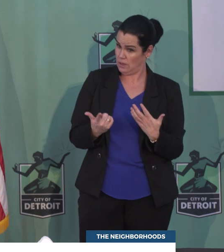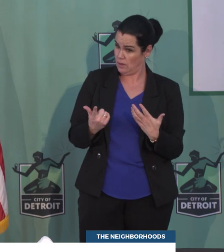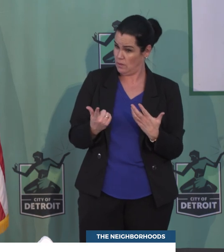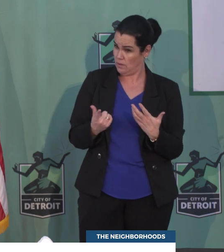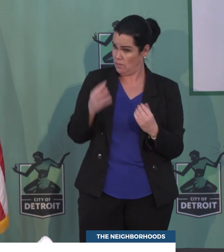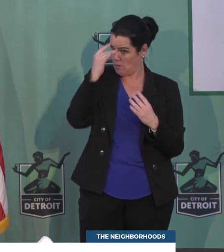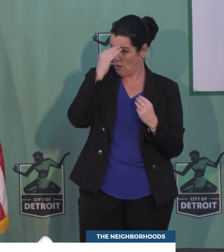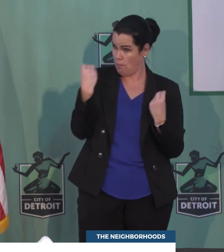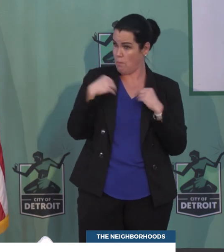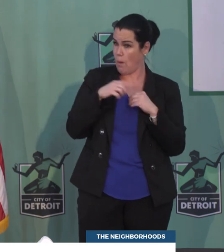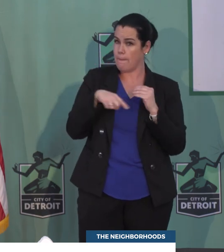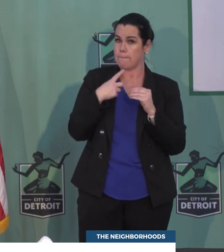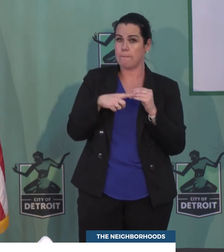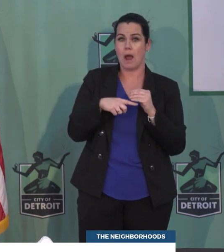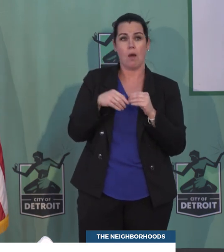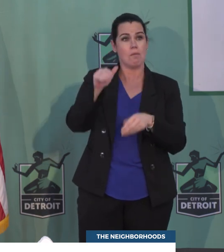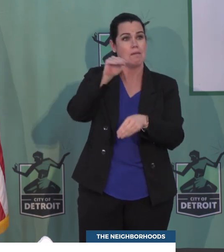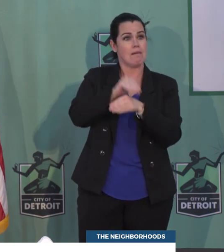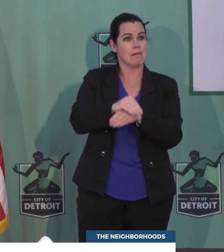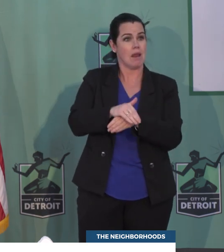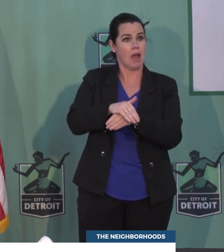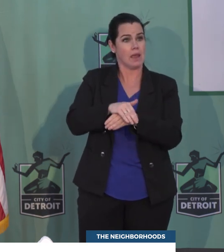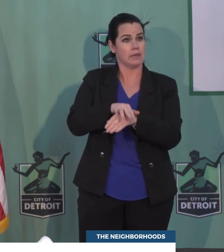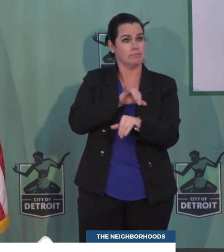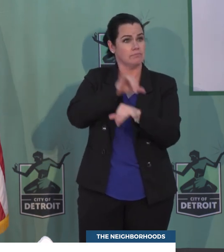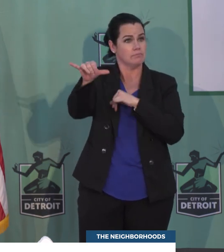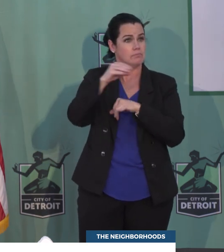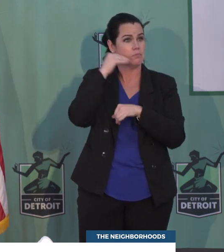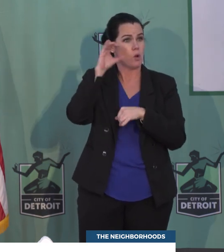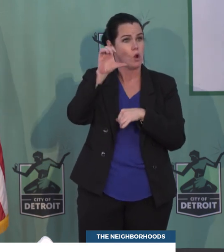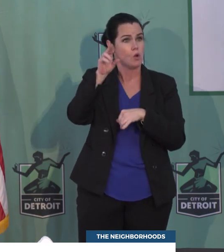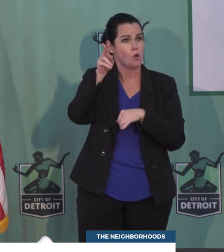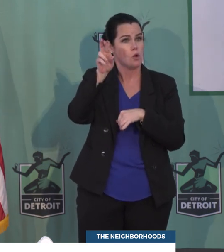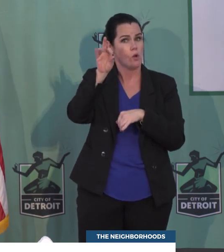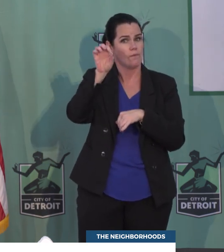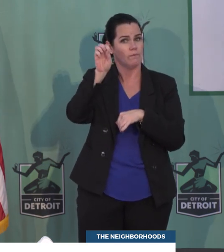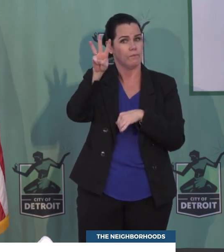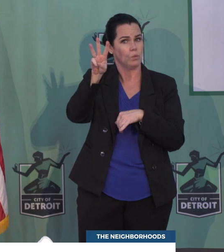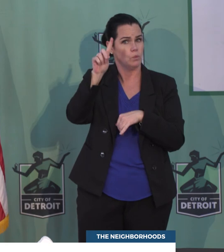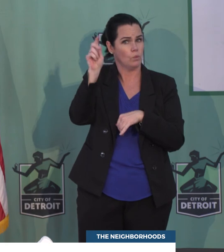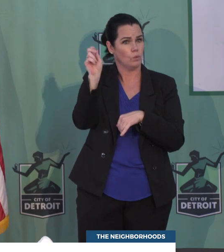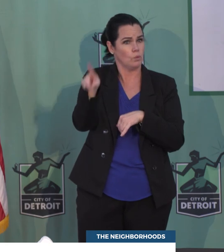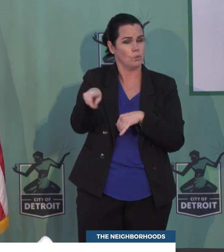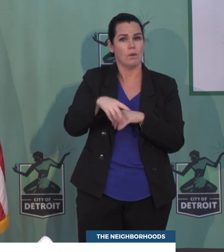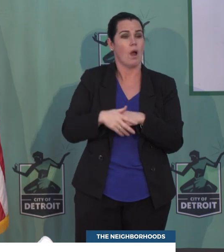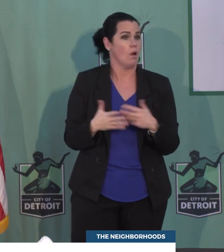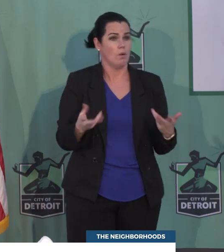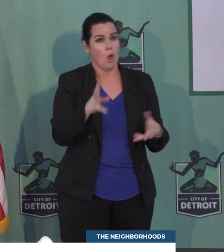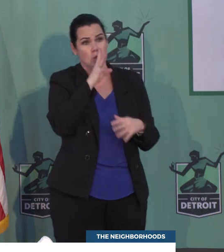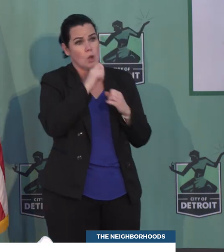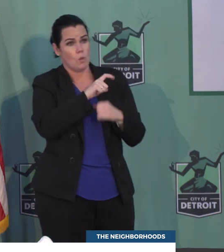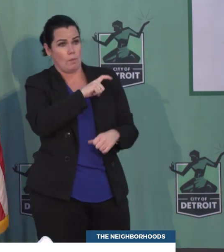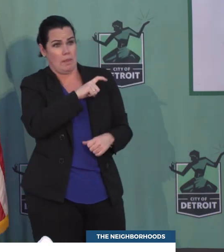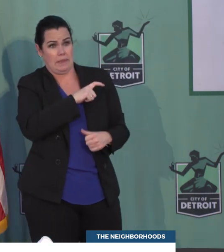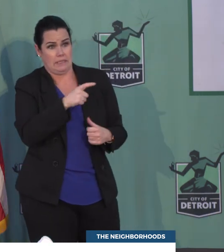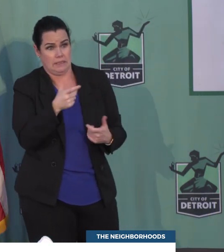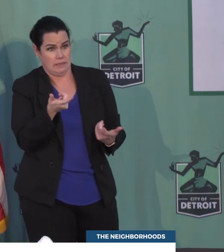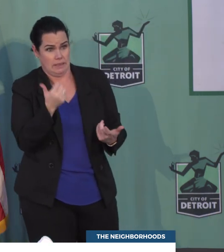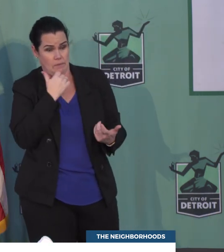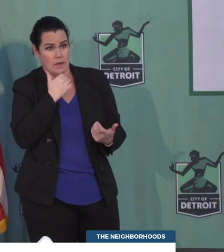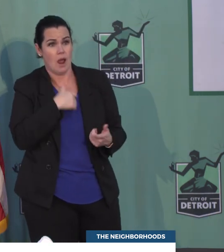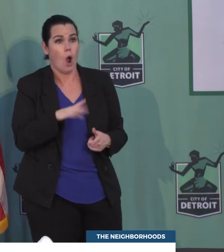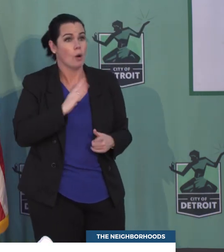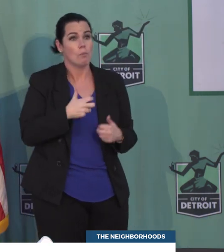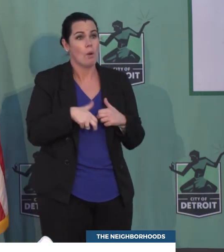or consideration of a curfew or park closures. Yeah, I'm talking to our police commanders every day. Our problems are not in the parks.